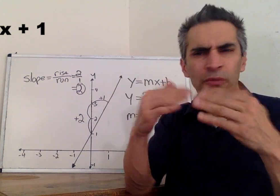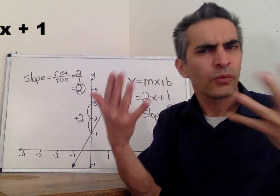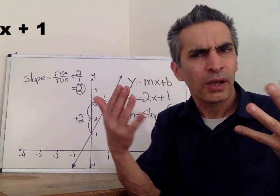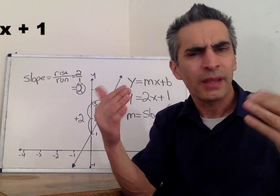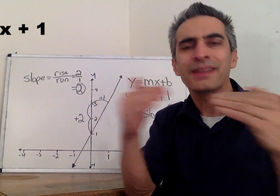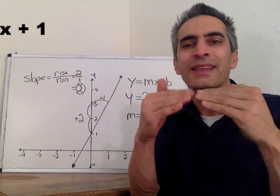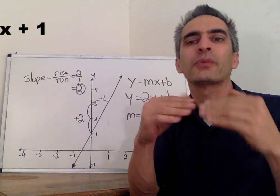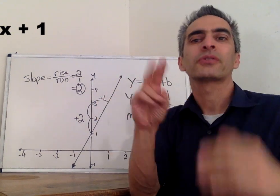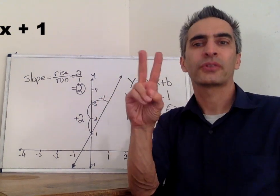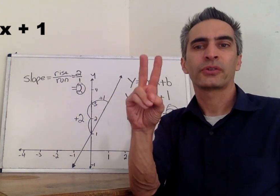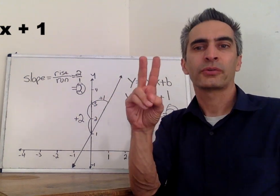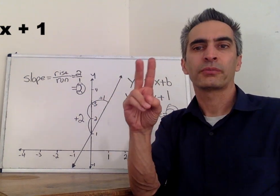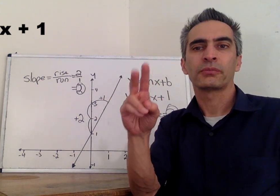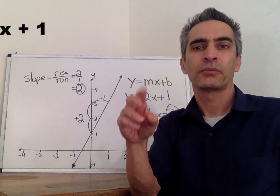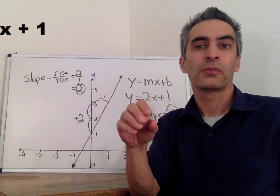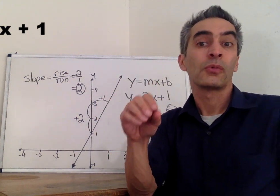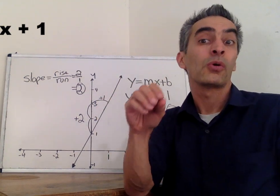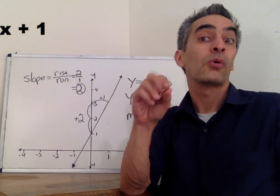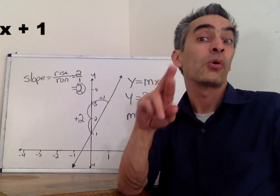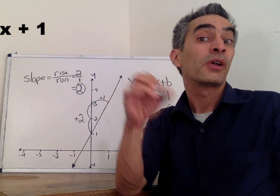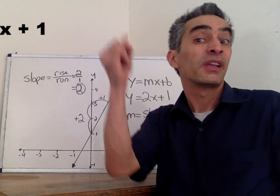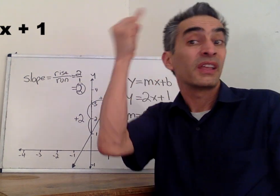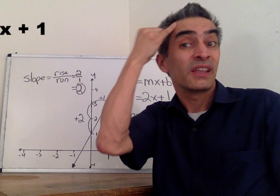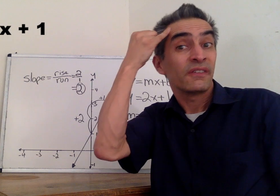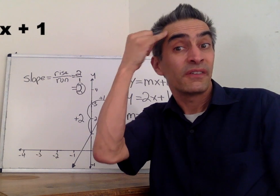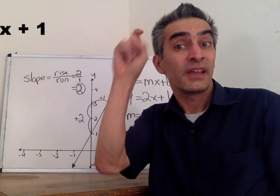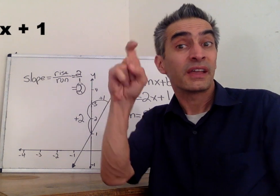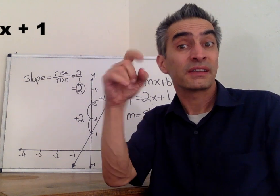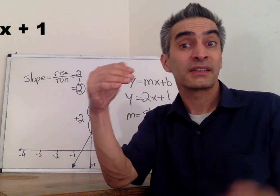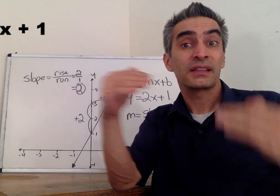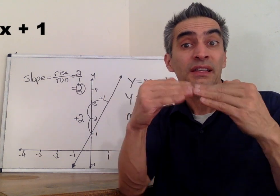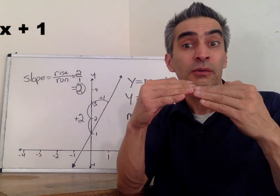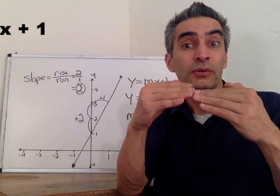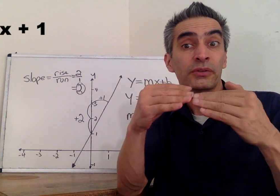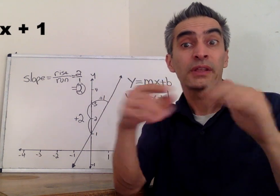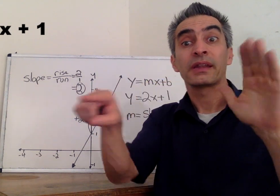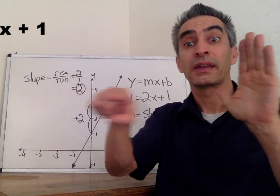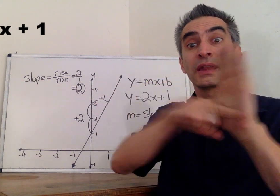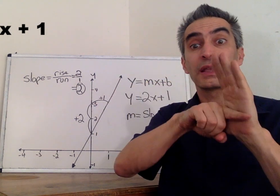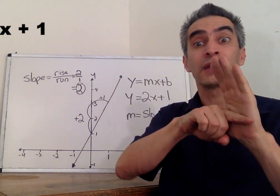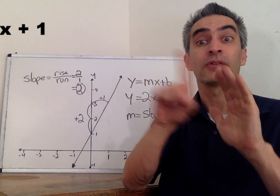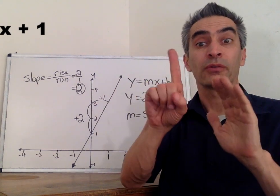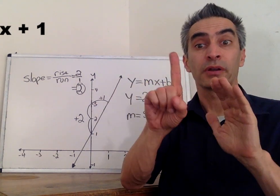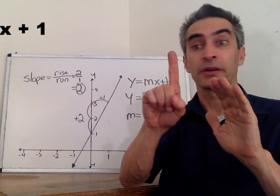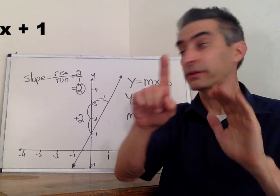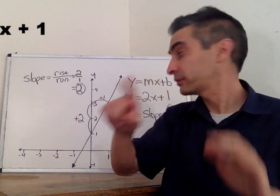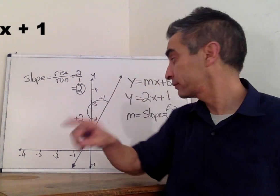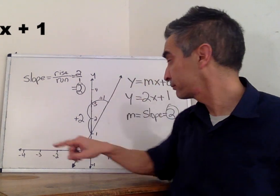there equals 2. Or if x equals negative 1,